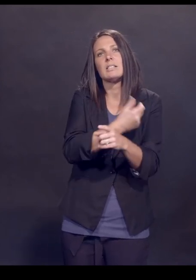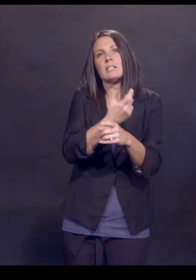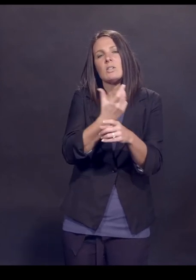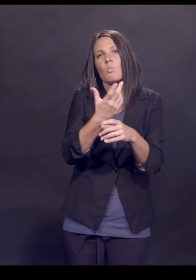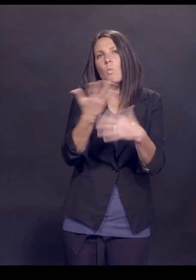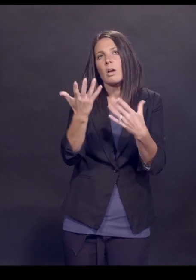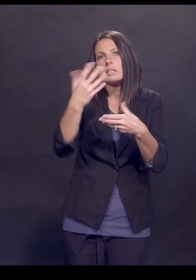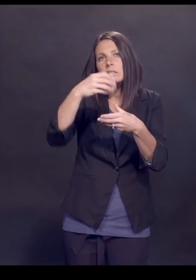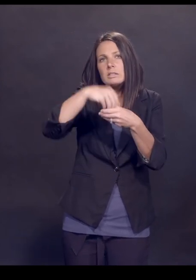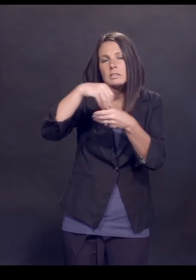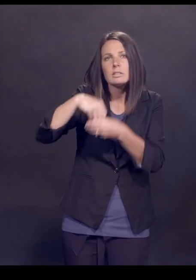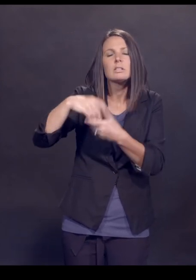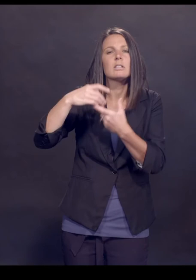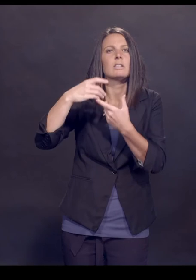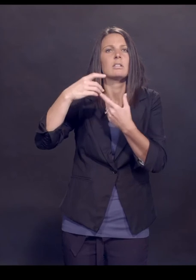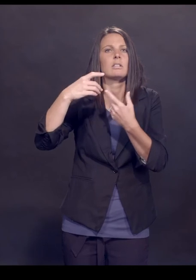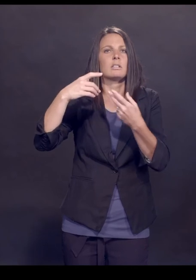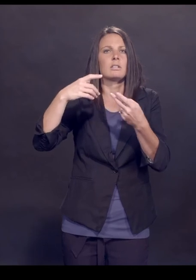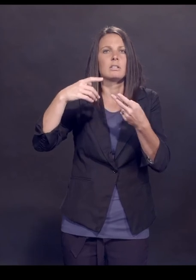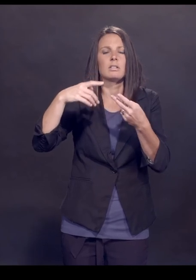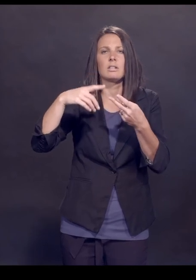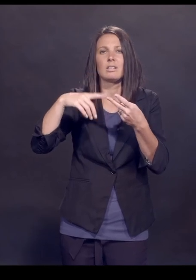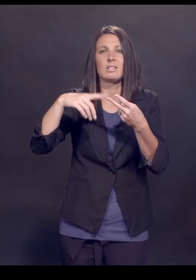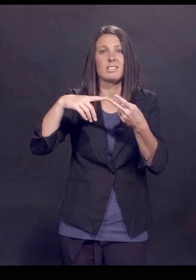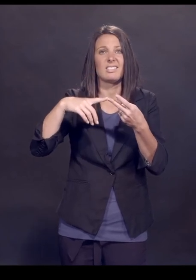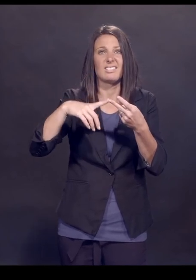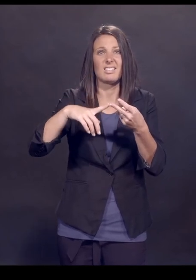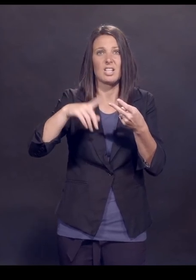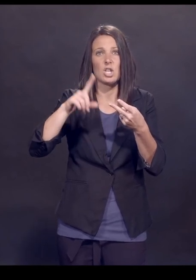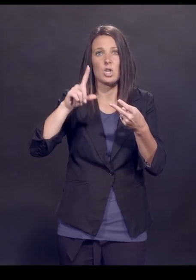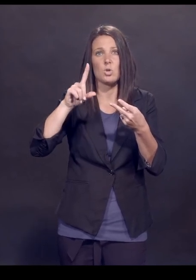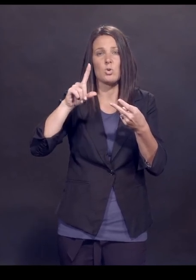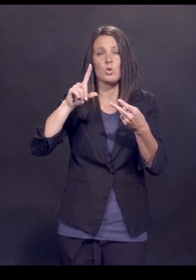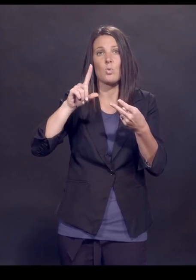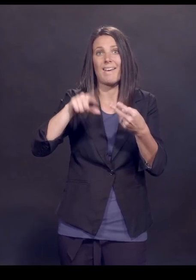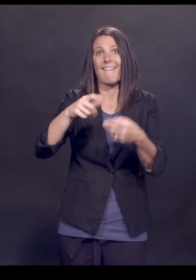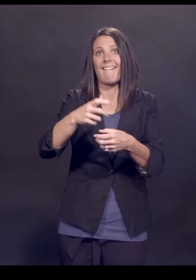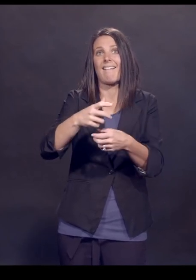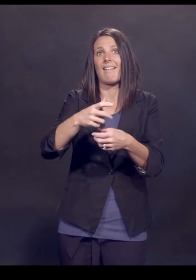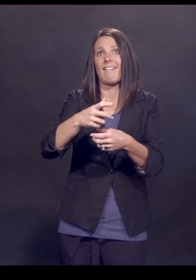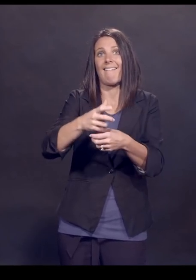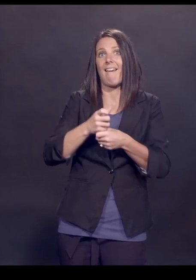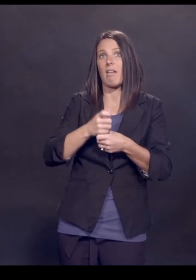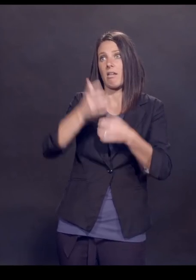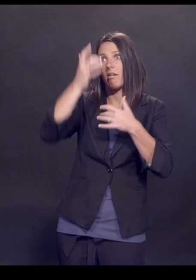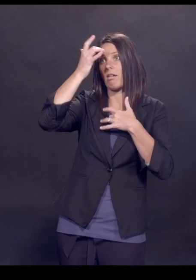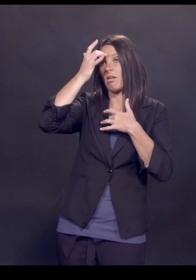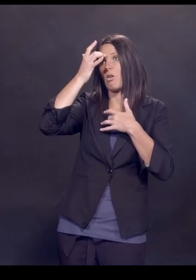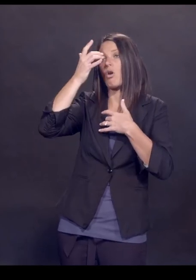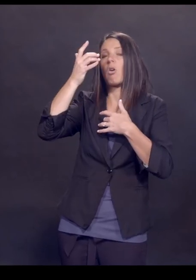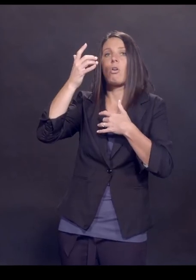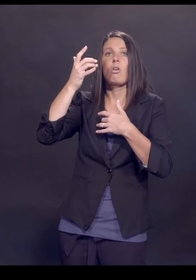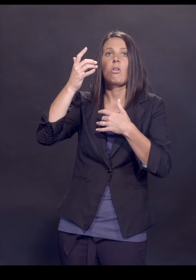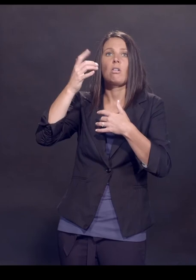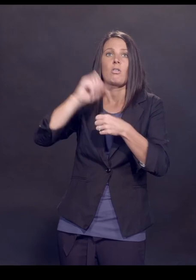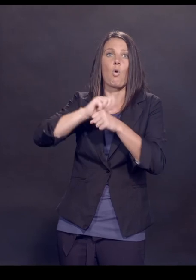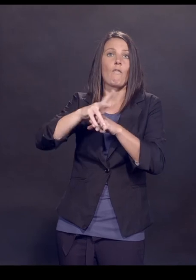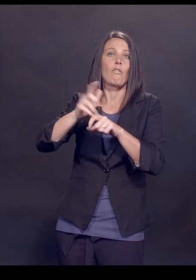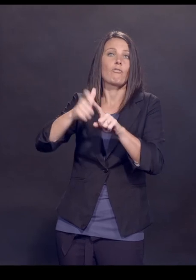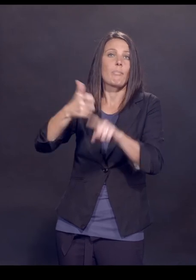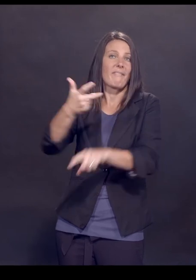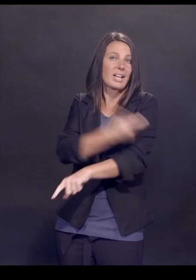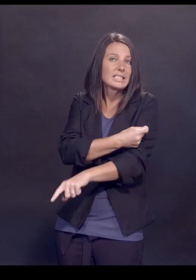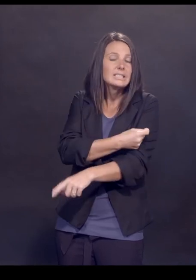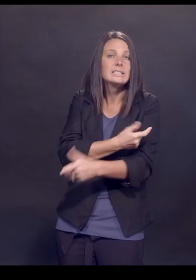and, um, the fact that, uh, you aren't able to get COVID, uh, from, um, a vaccine and that there is no